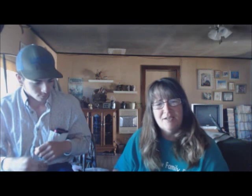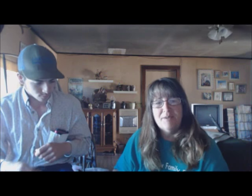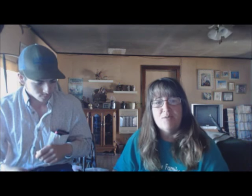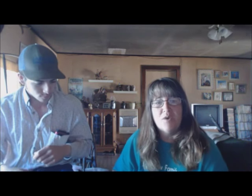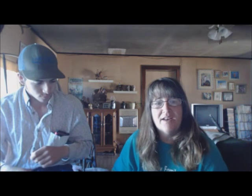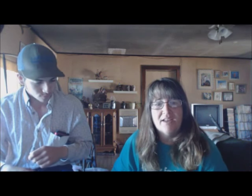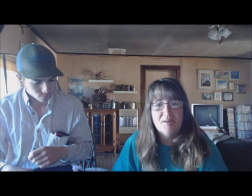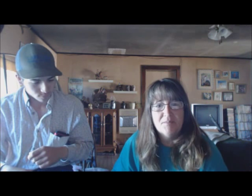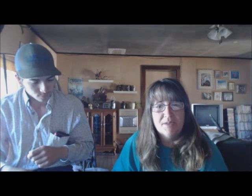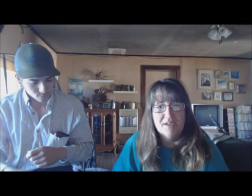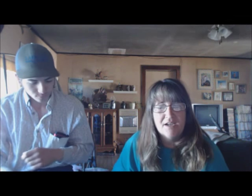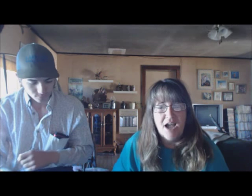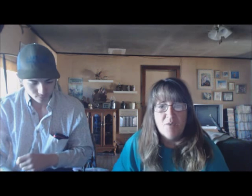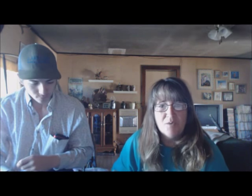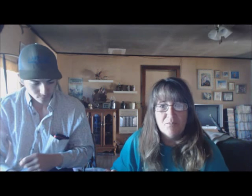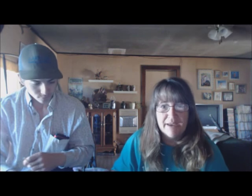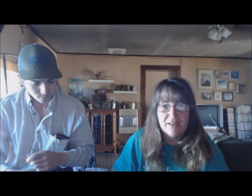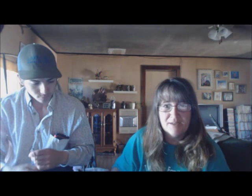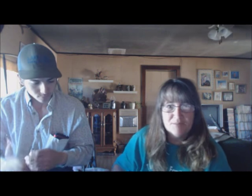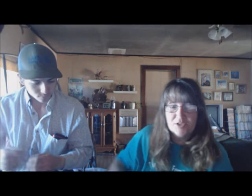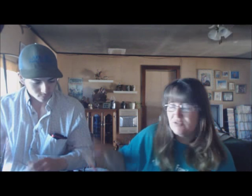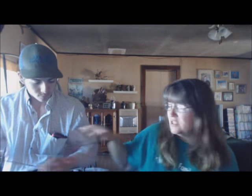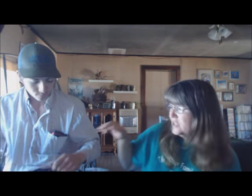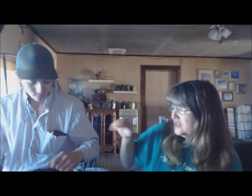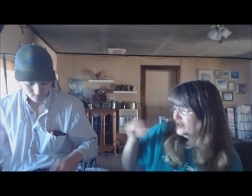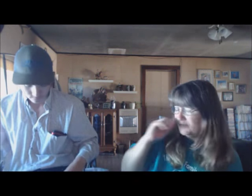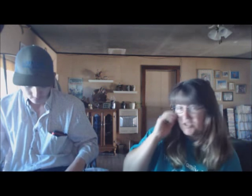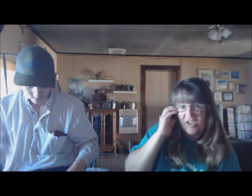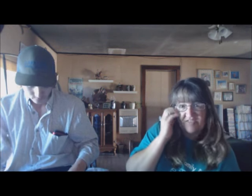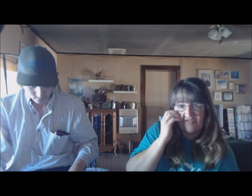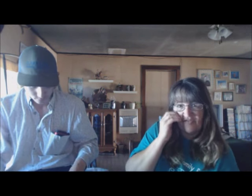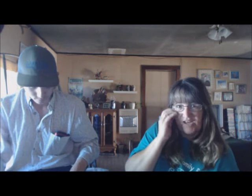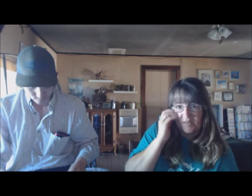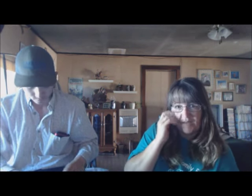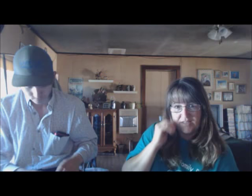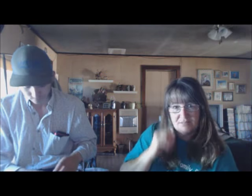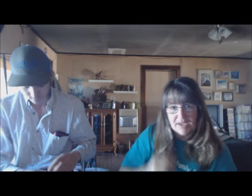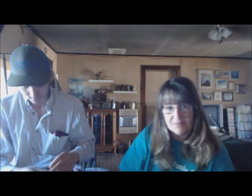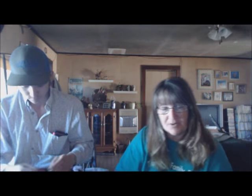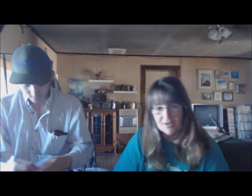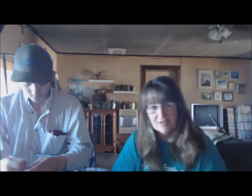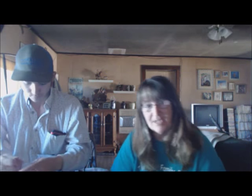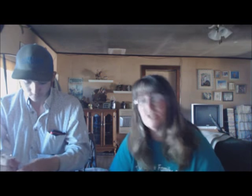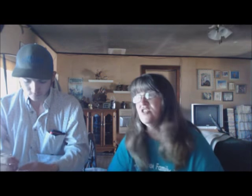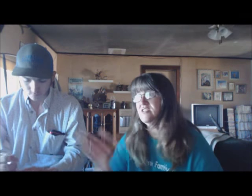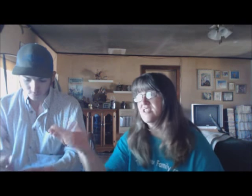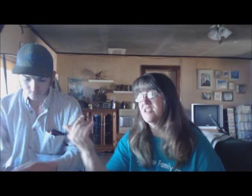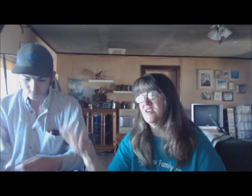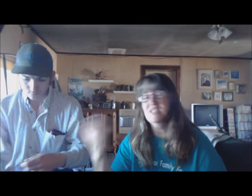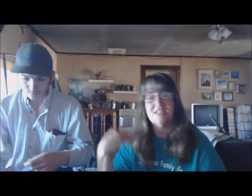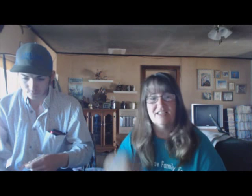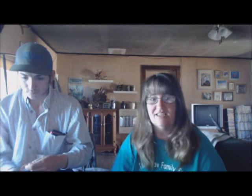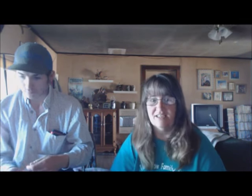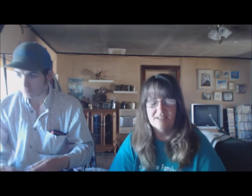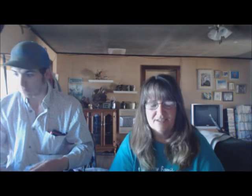Anybody want him? I will mail him to you today. But you have to feed him. That's the bad part. And as you can see, he constantly eats.